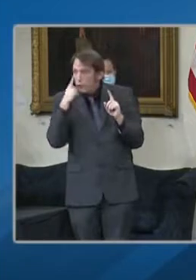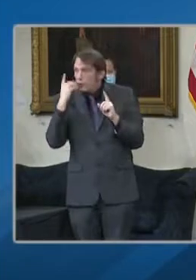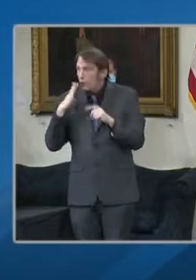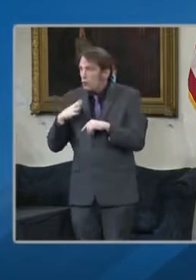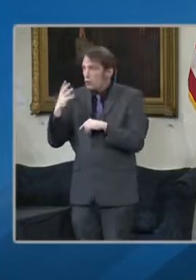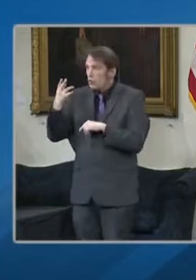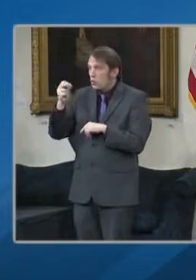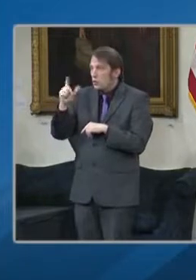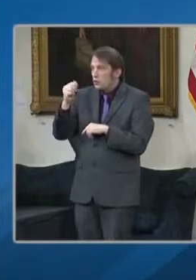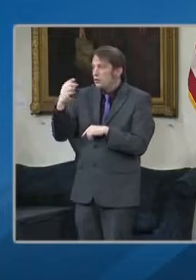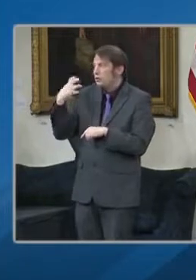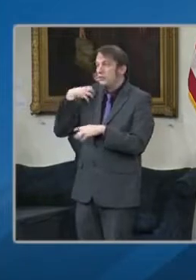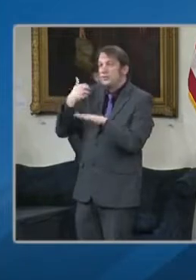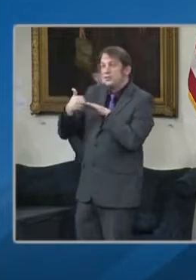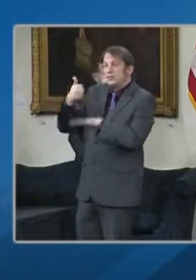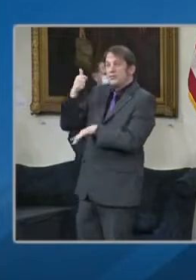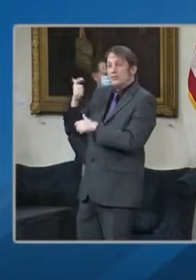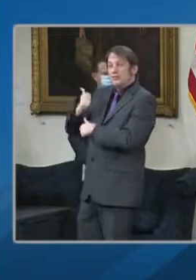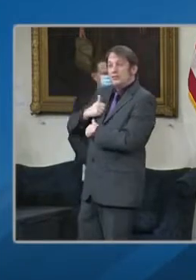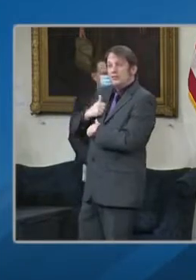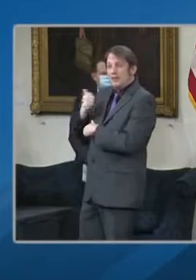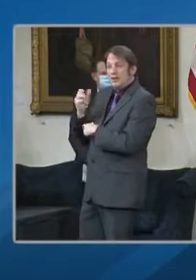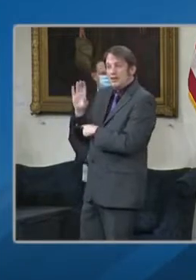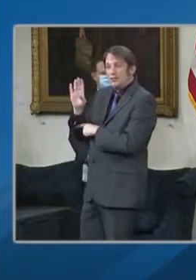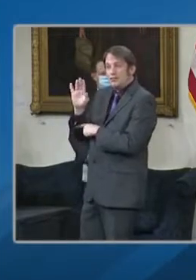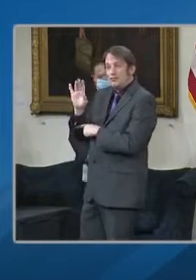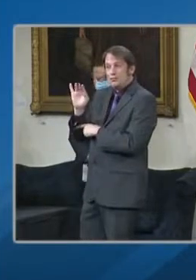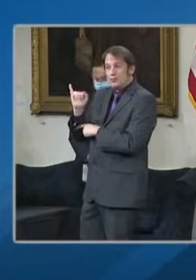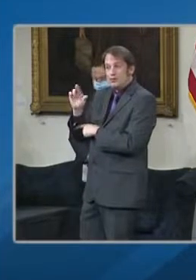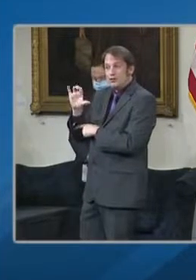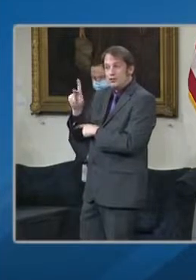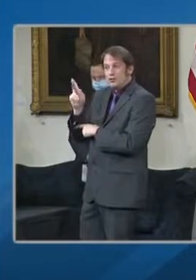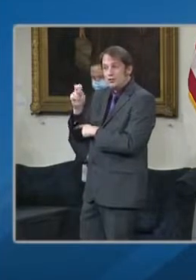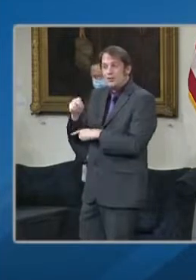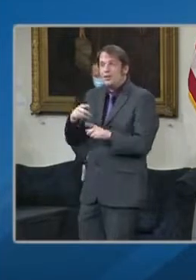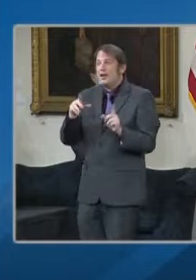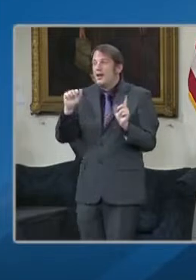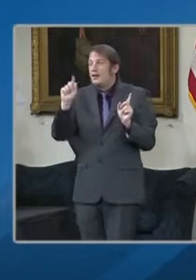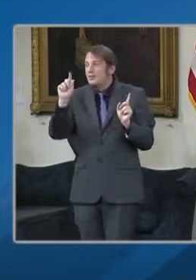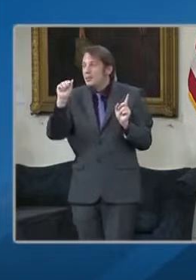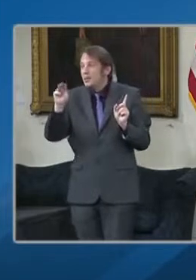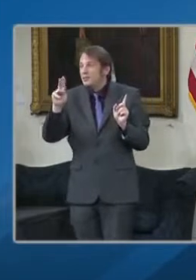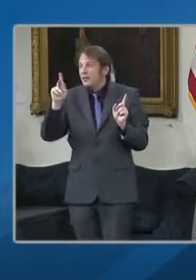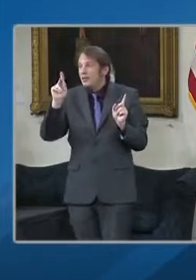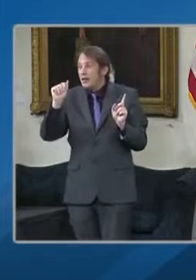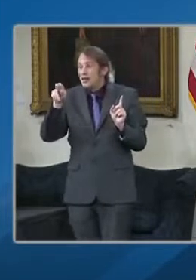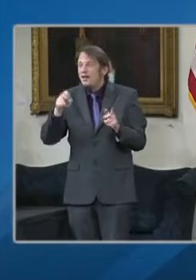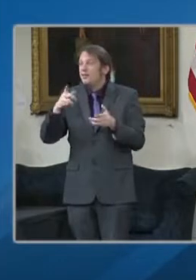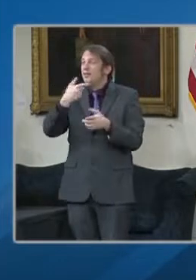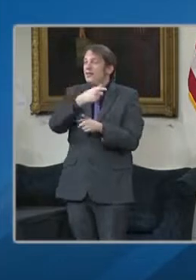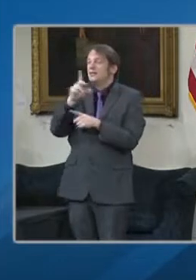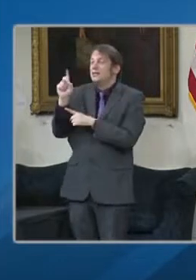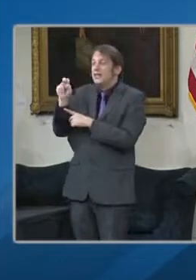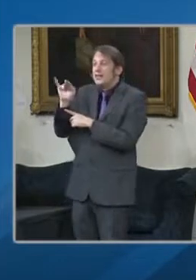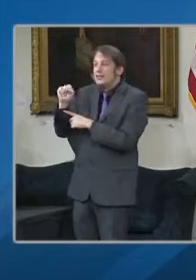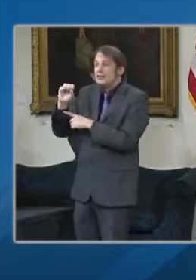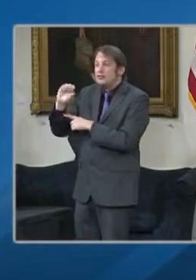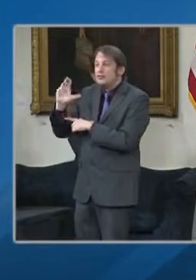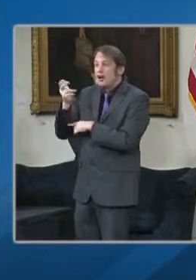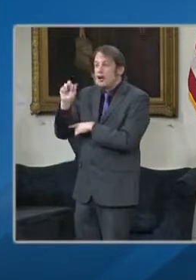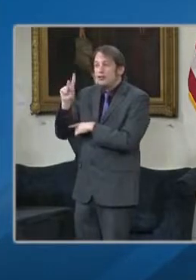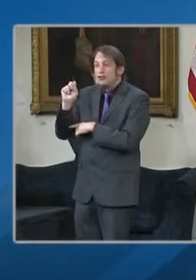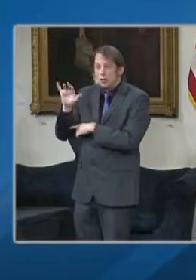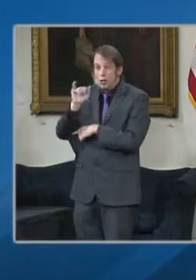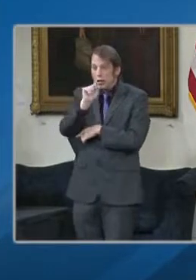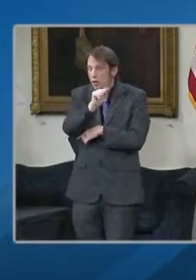Adam, and Secretary Schrader for their leadership throughout this crisis. It's really been remarkable how